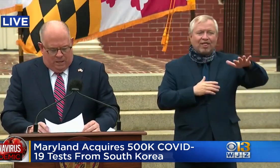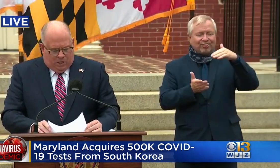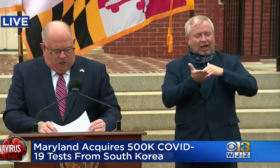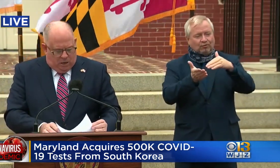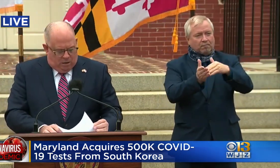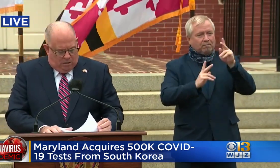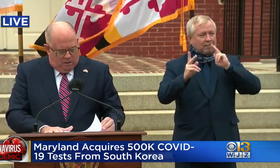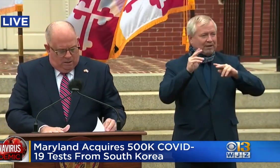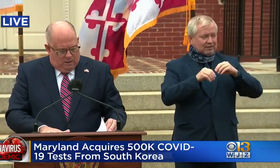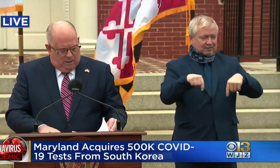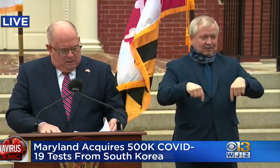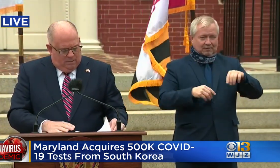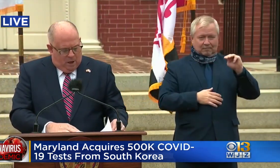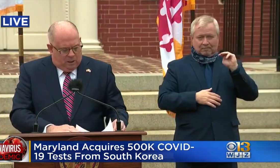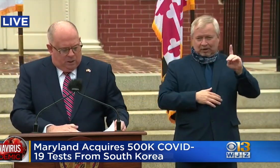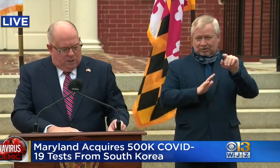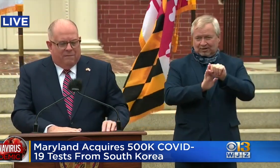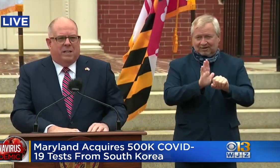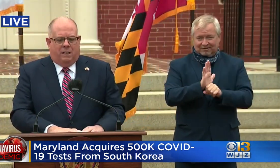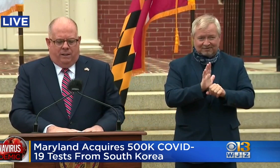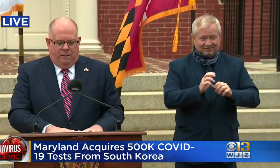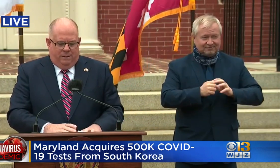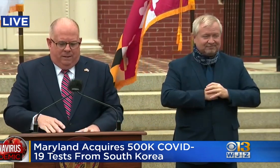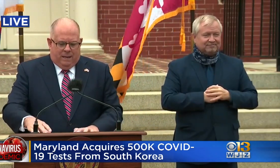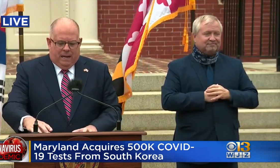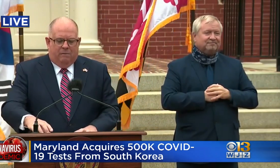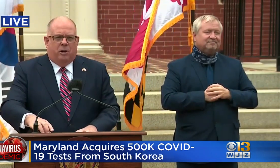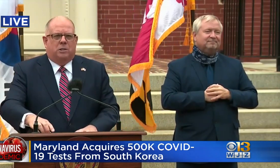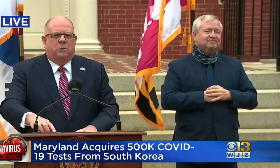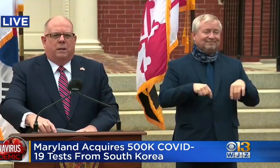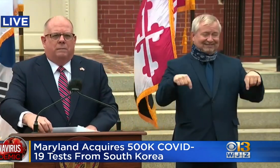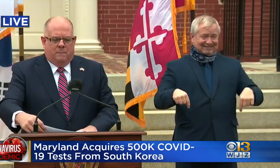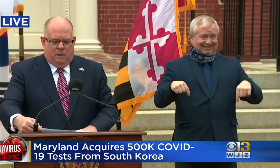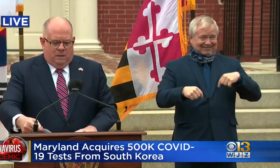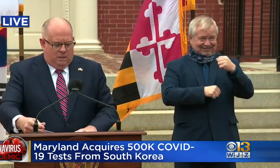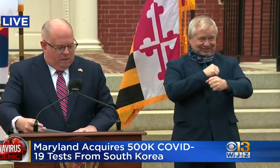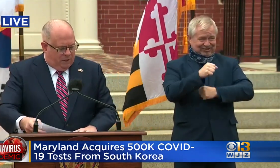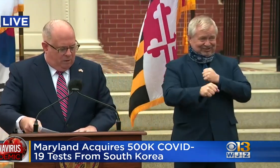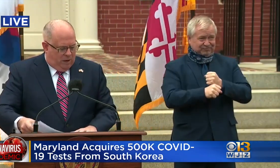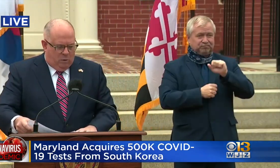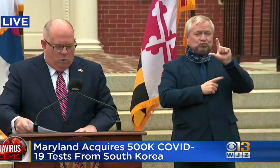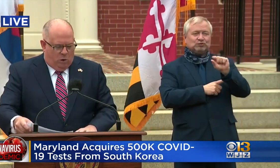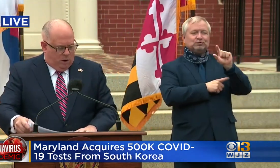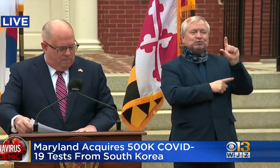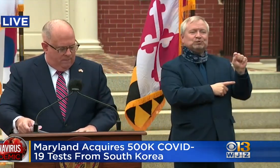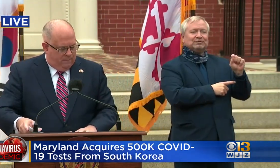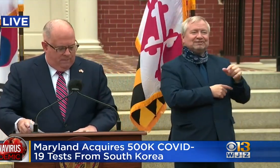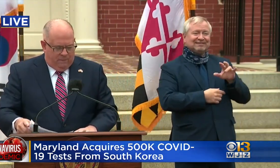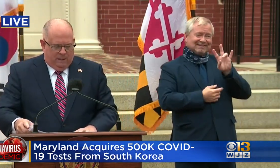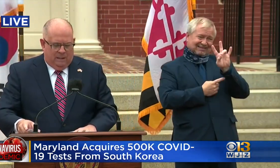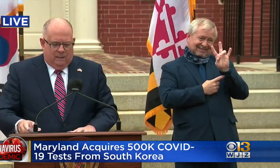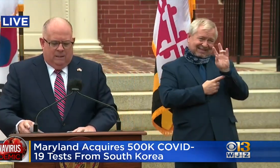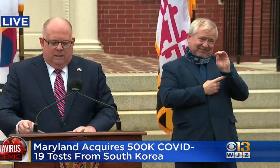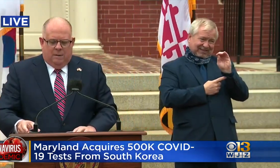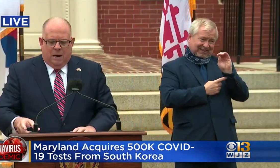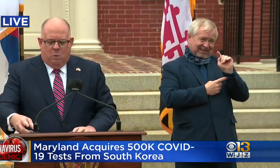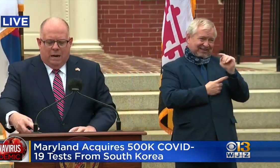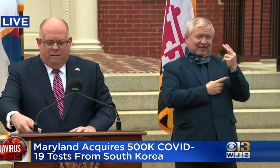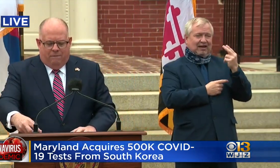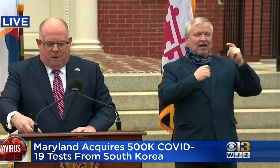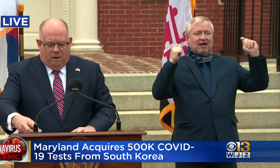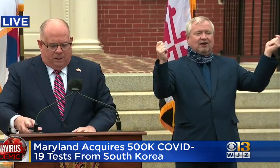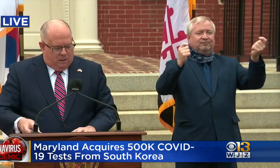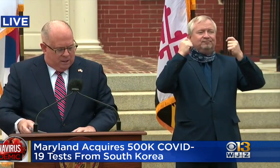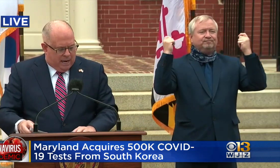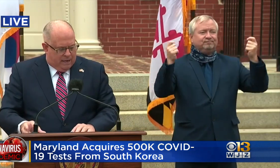This year marks the 70th anniversary of the Korean War. And my